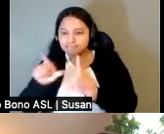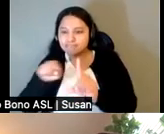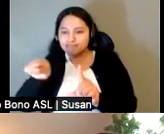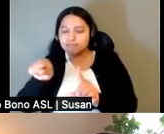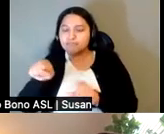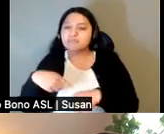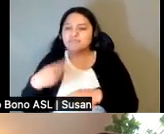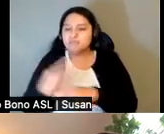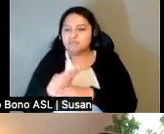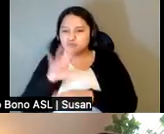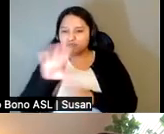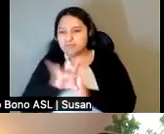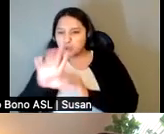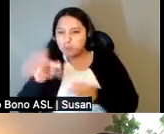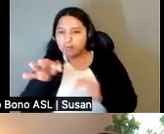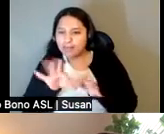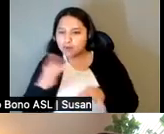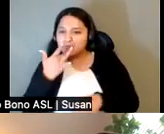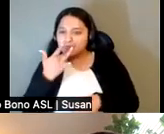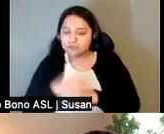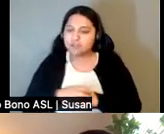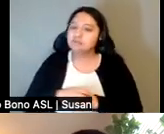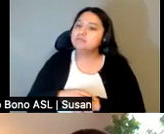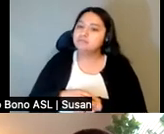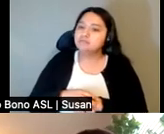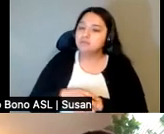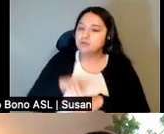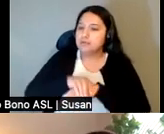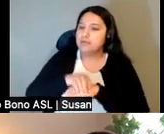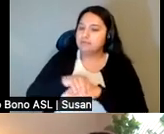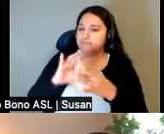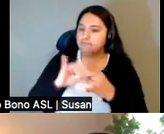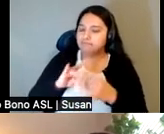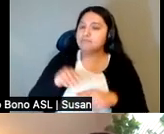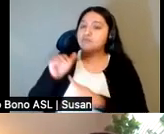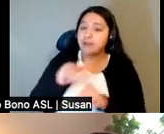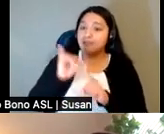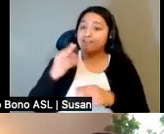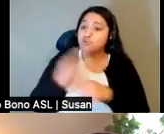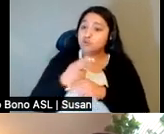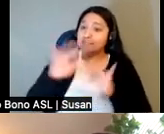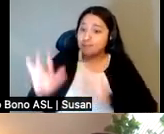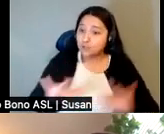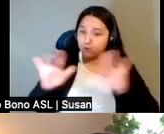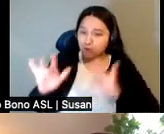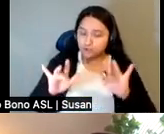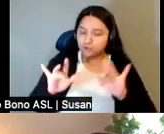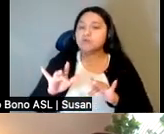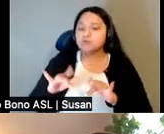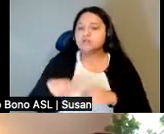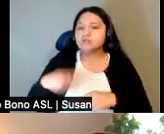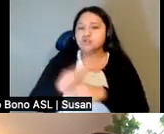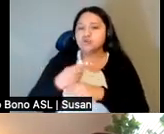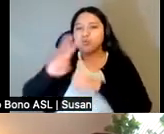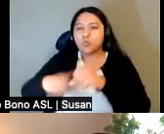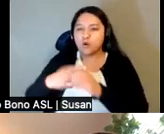usa. As a reminder, you'll click either the globe if you're joining via computer or more if you're joining via smartphone or tablet